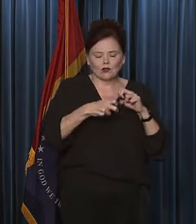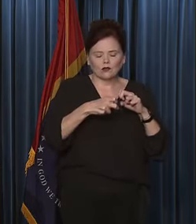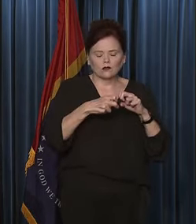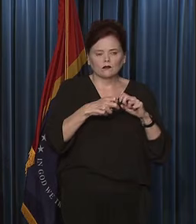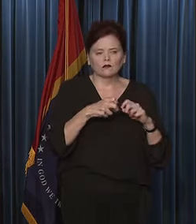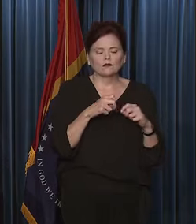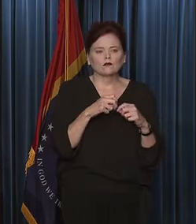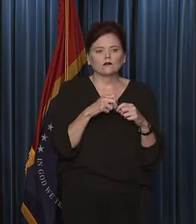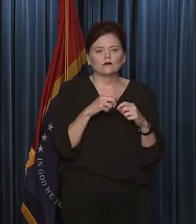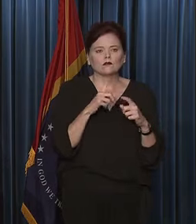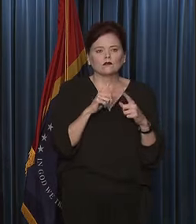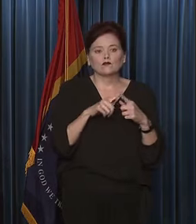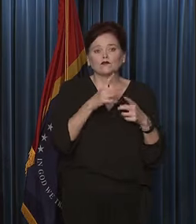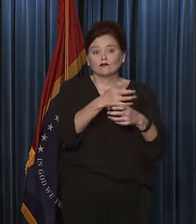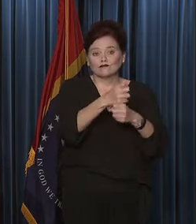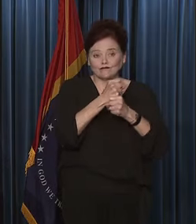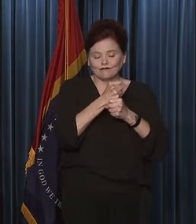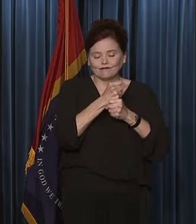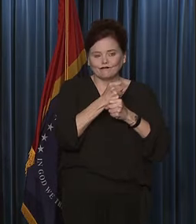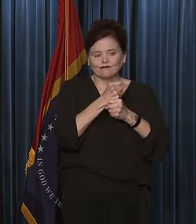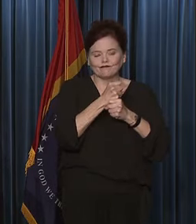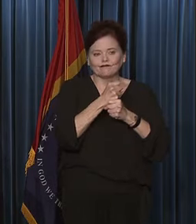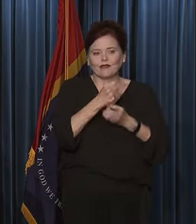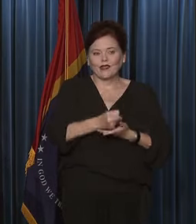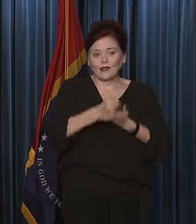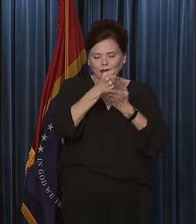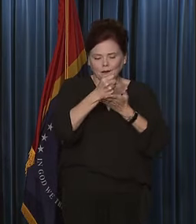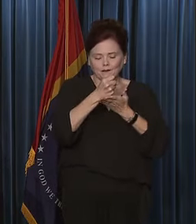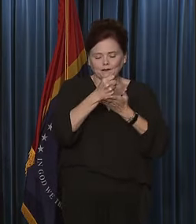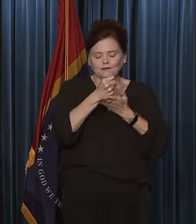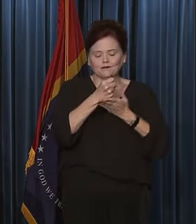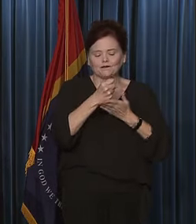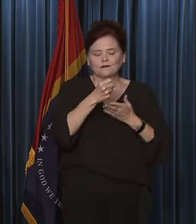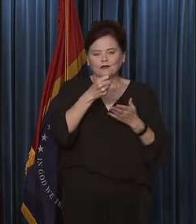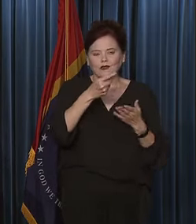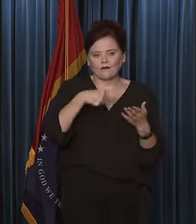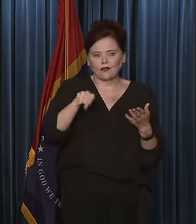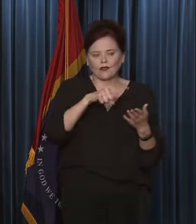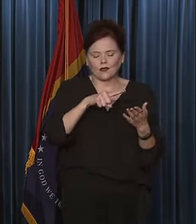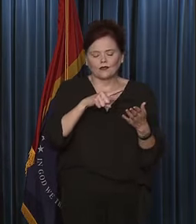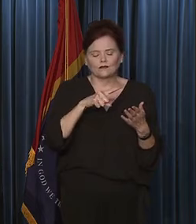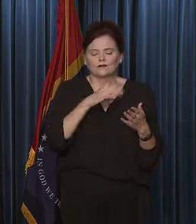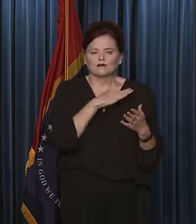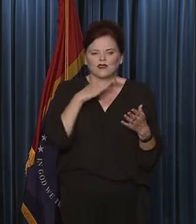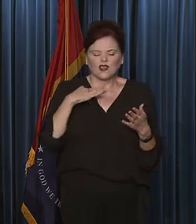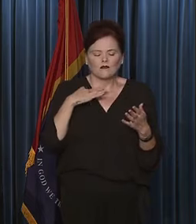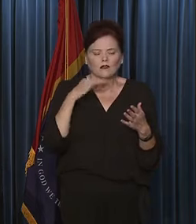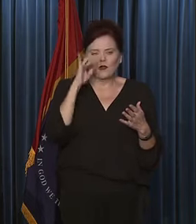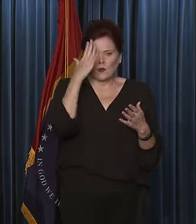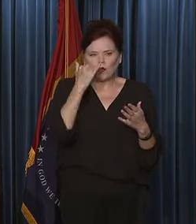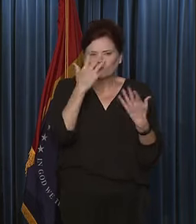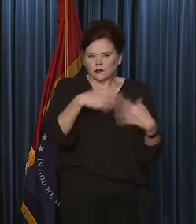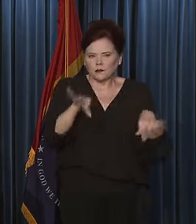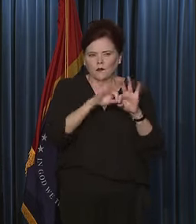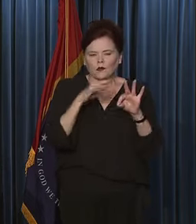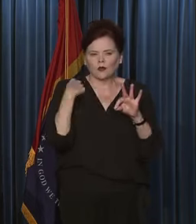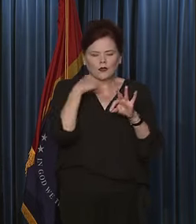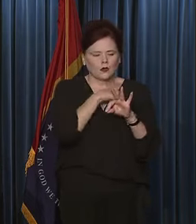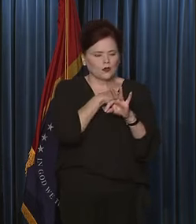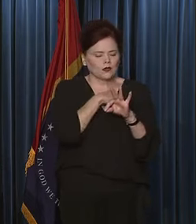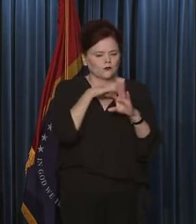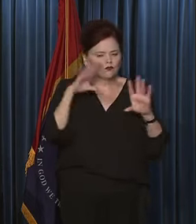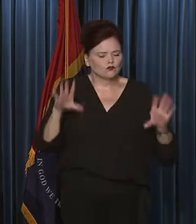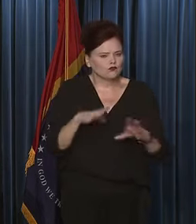ascertain the help of these entities. And so it's why it was so important that we act